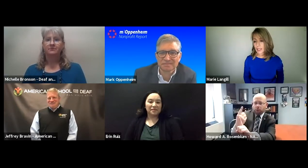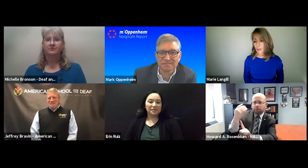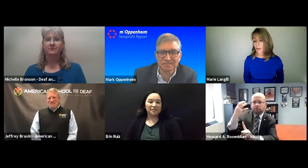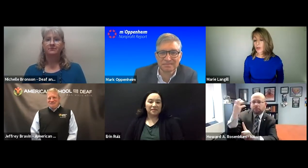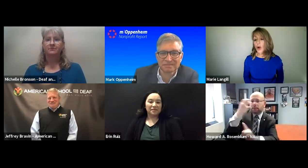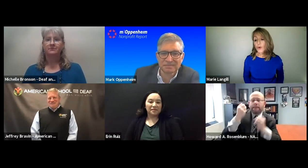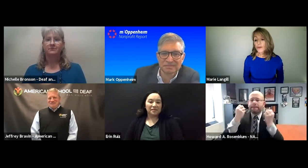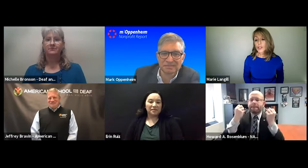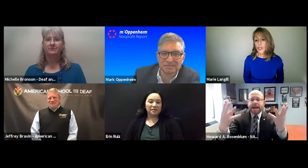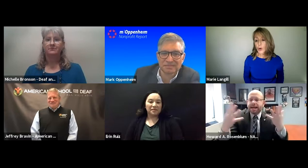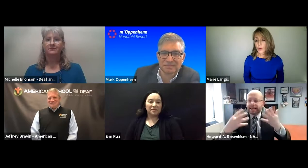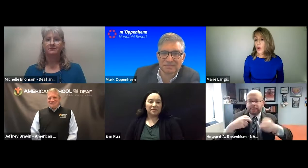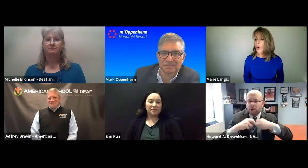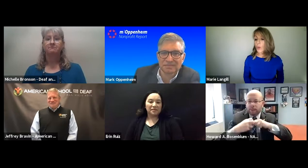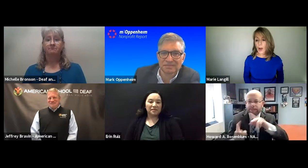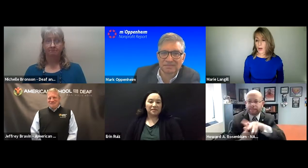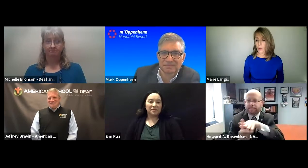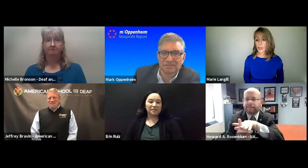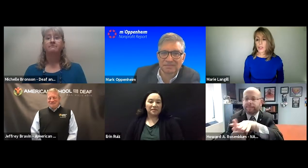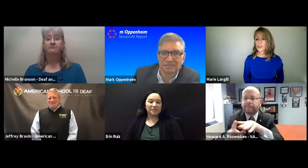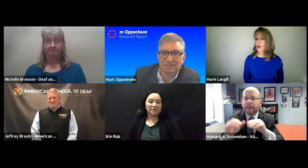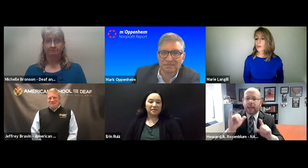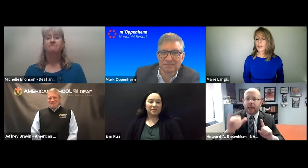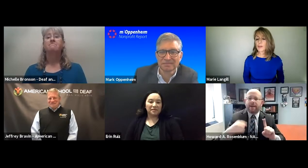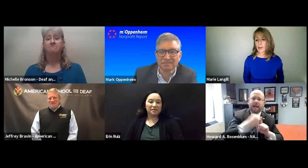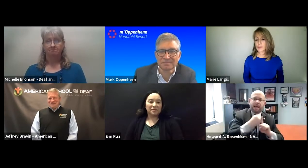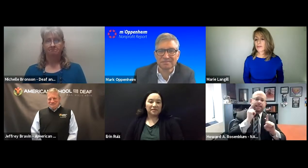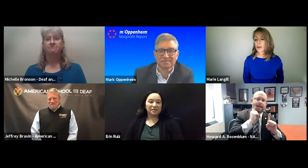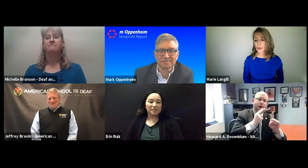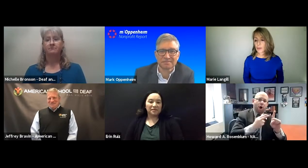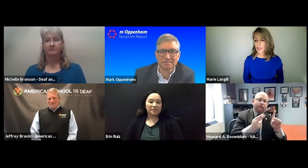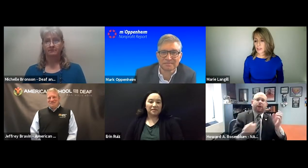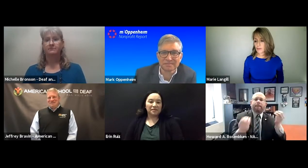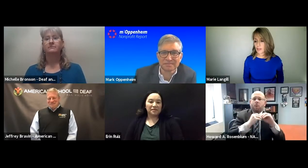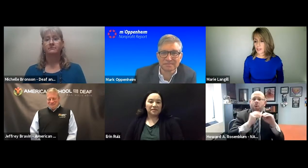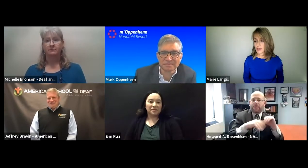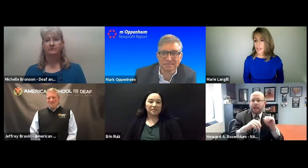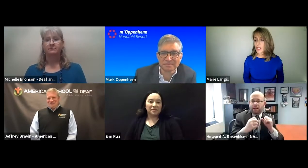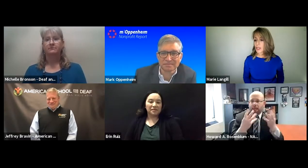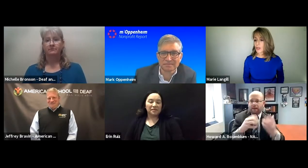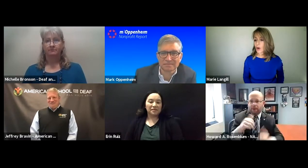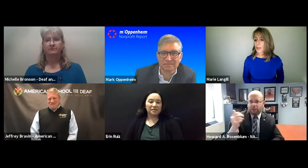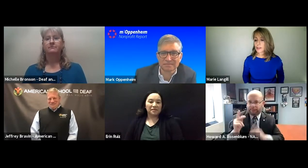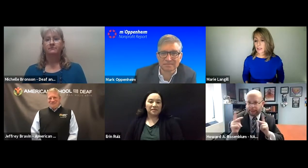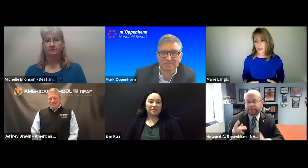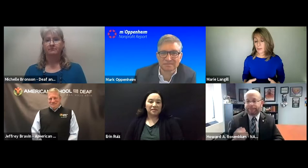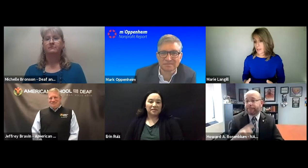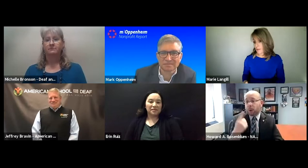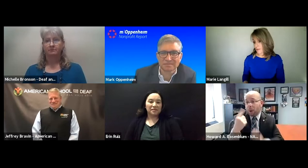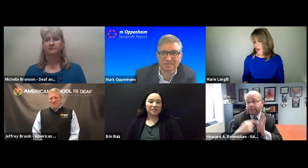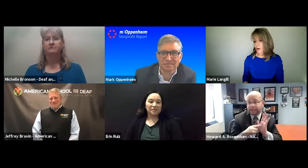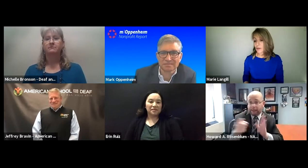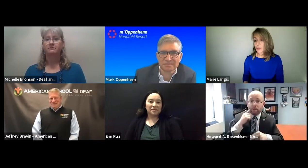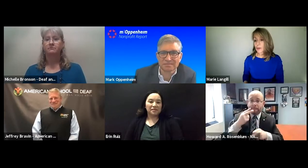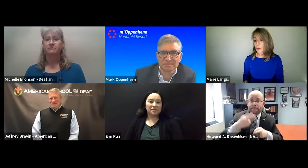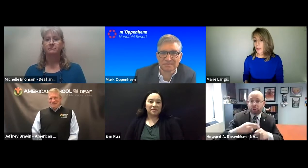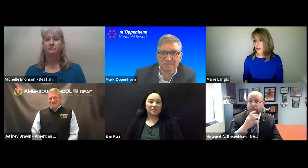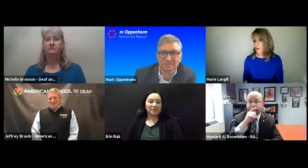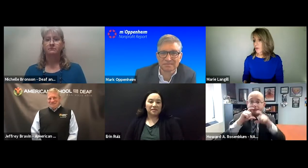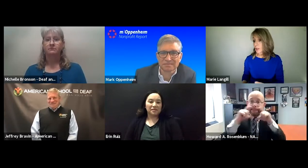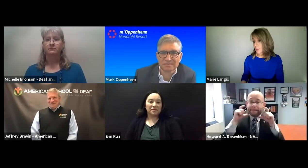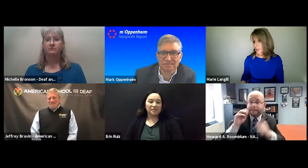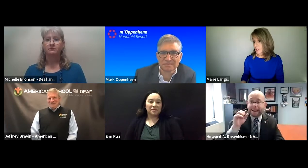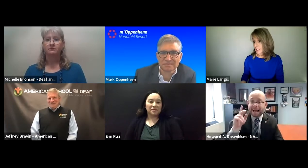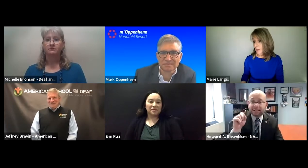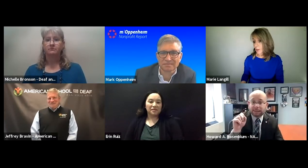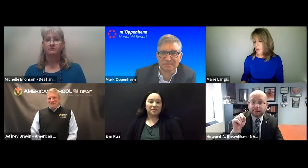is. For example, COVID alone. Wow. So many problems have occurred because of this, you know, it's deaf and hard of hearing more than